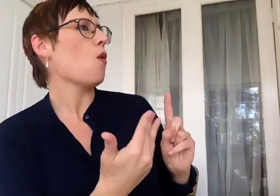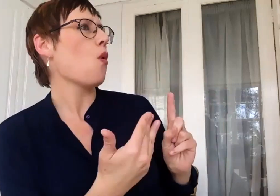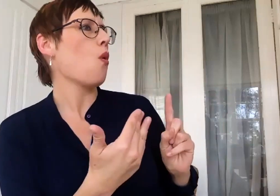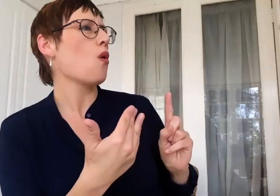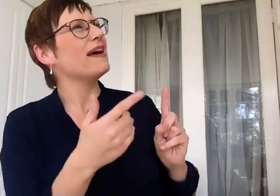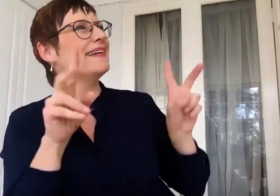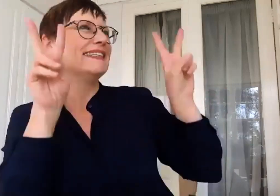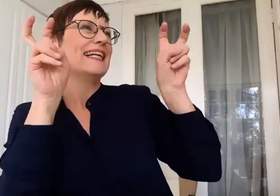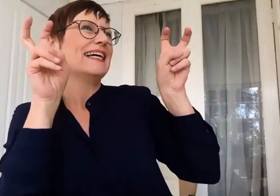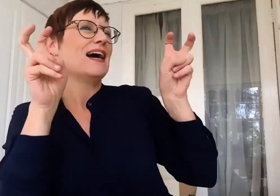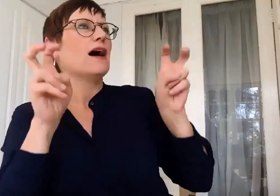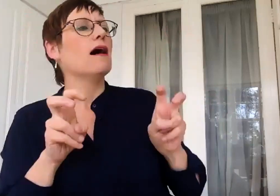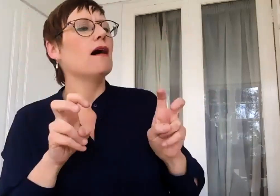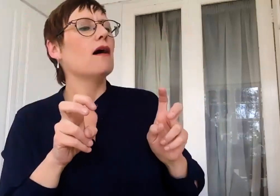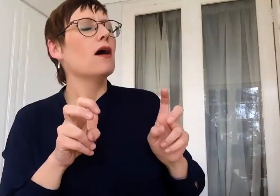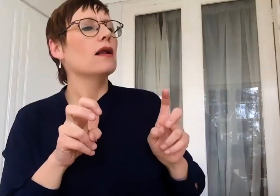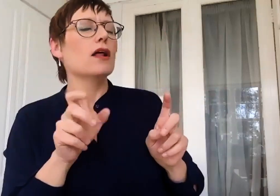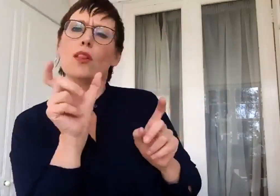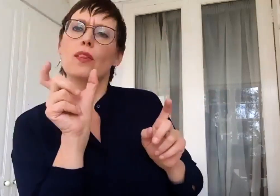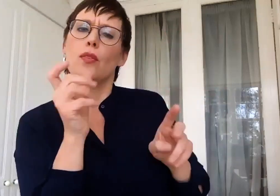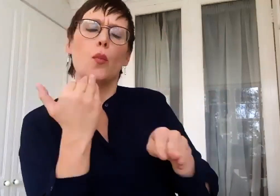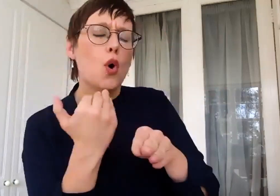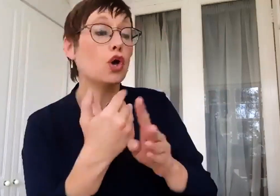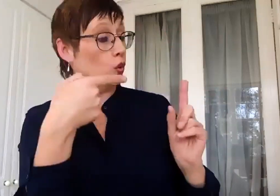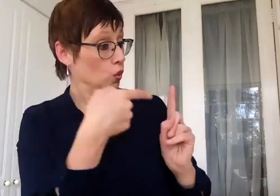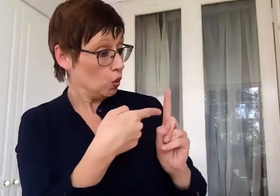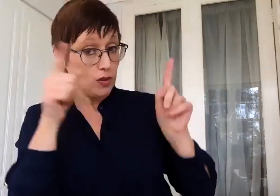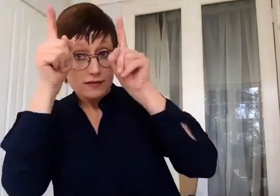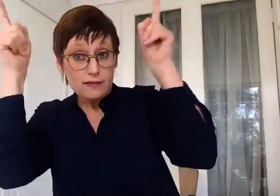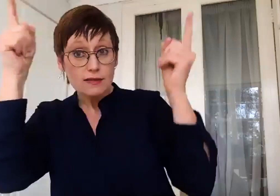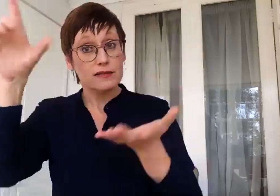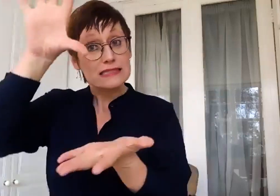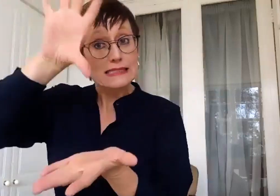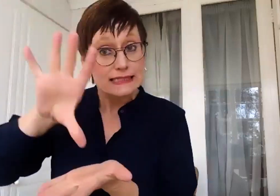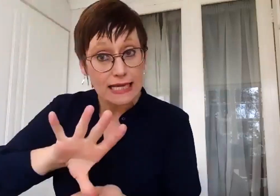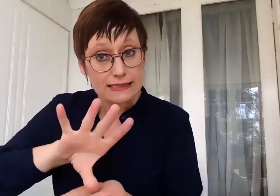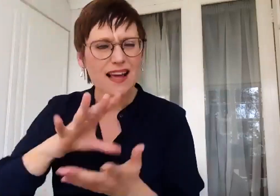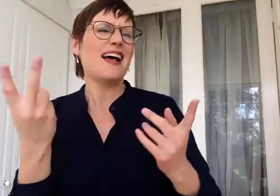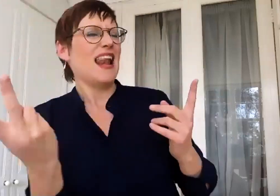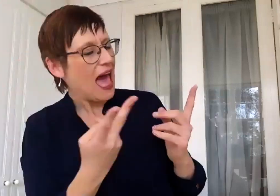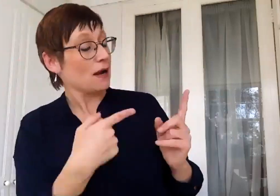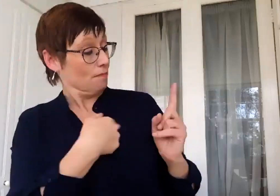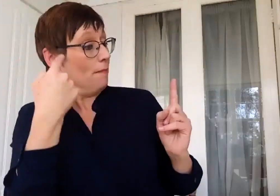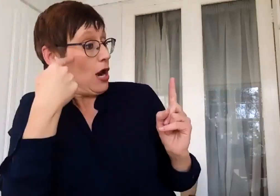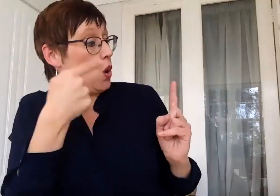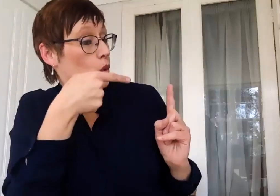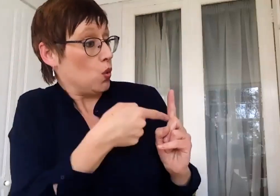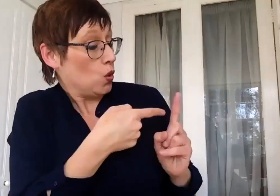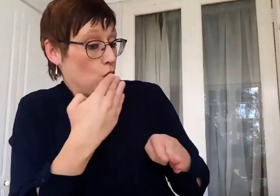or cross-disciplinary nature of the work that you do at your center. For example, I know that you also